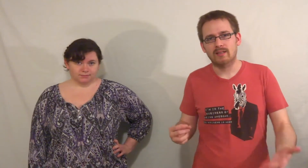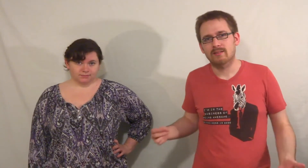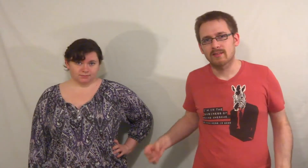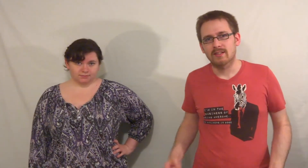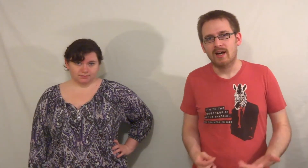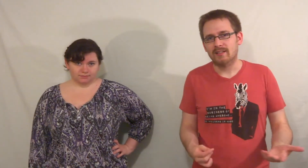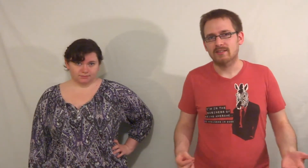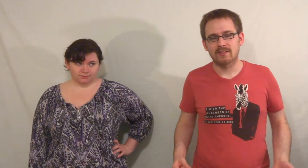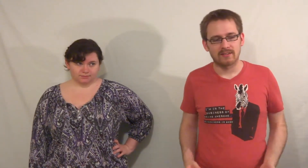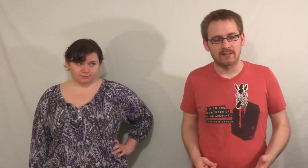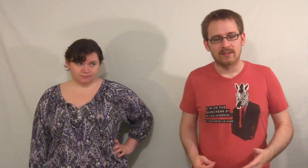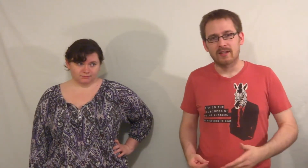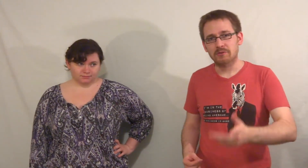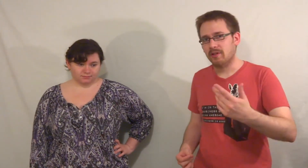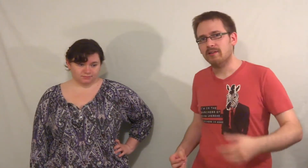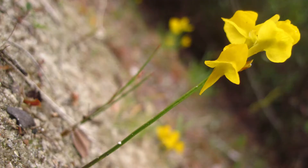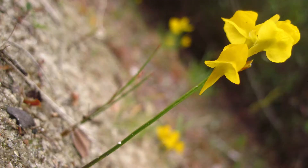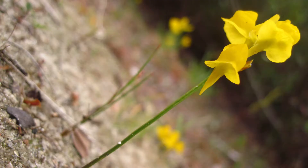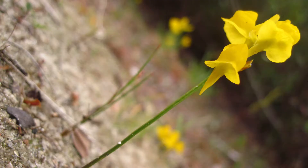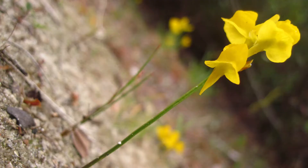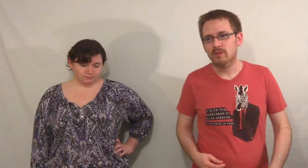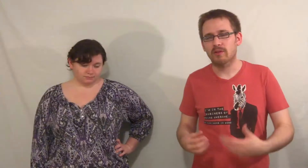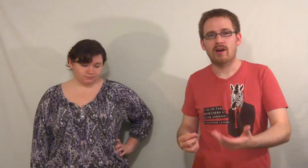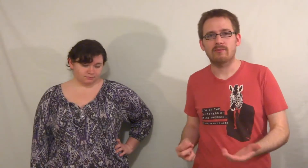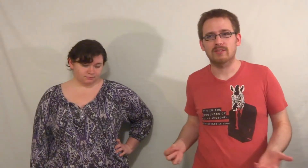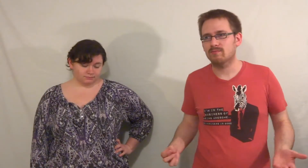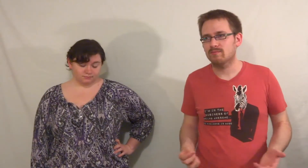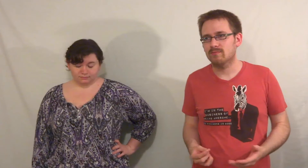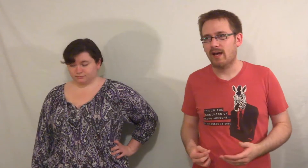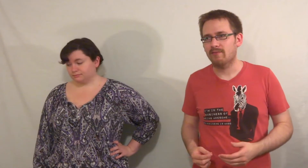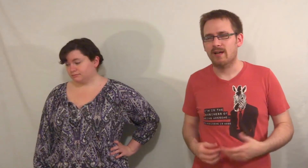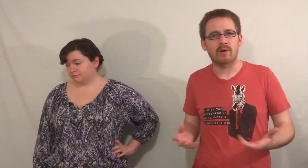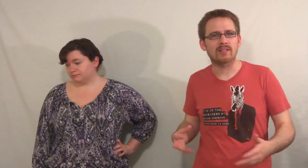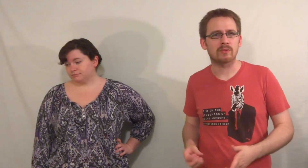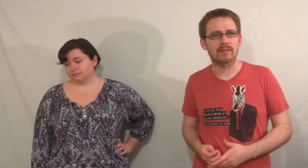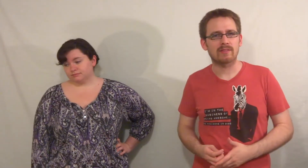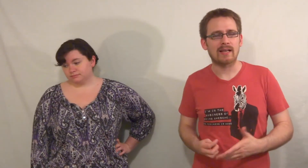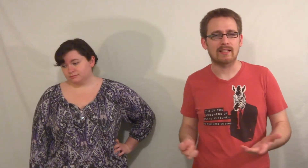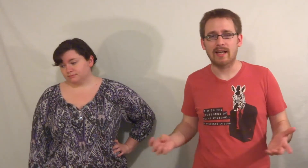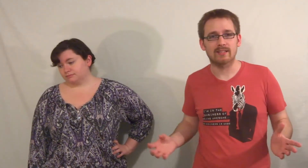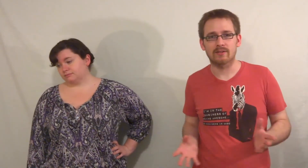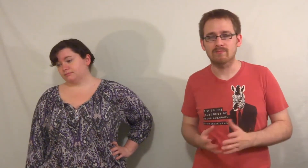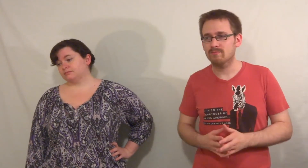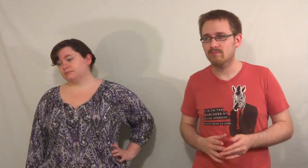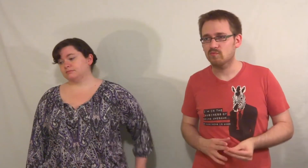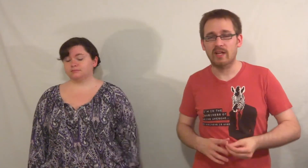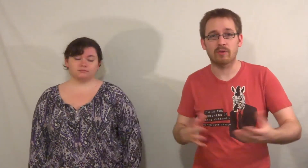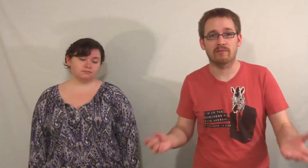us. Interesting, this bladderwort, which we thought was kind of not impossible, but highly unlikely, like, wouldn't even